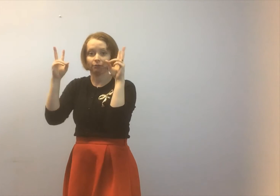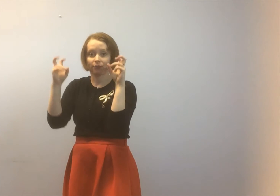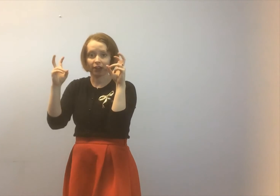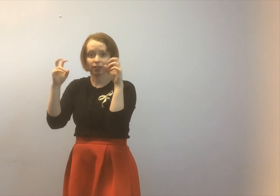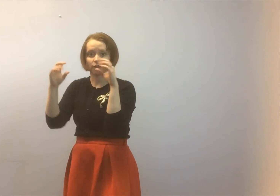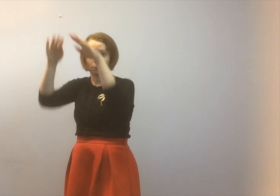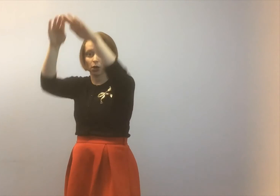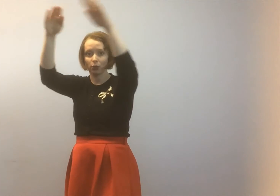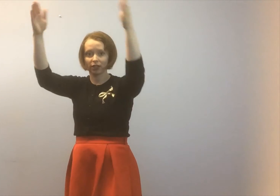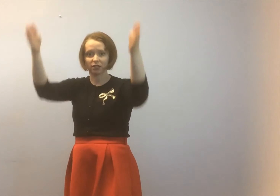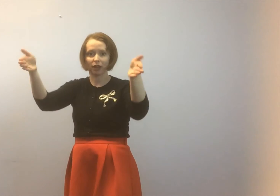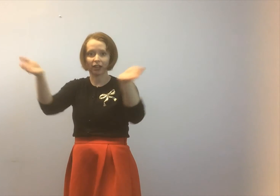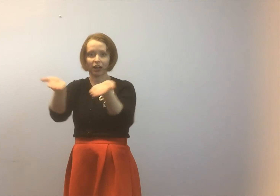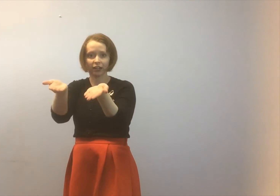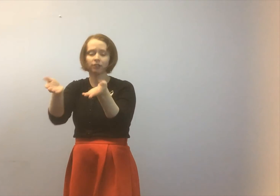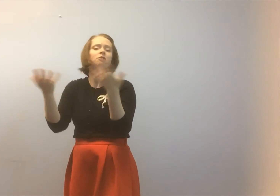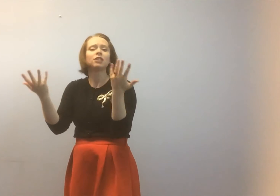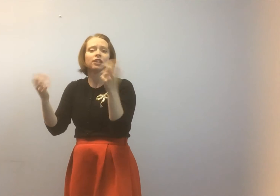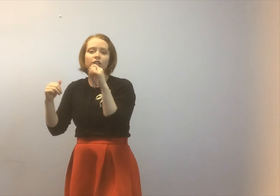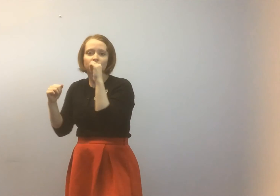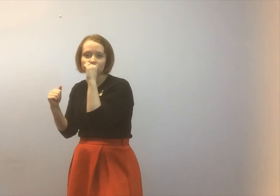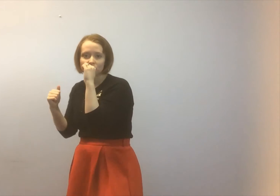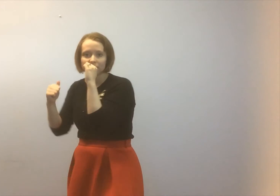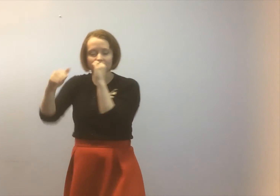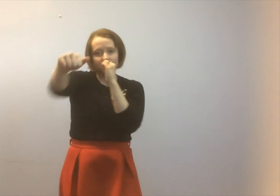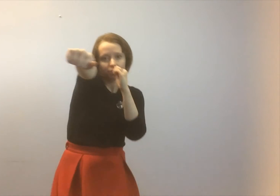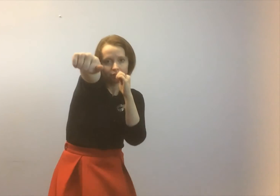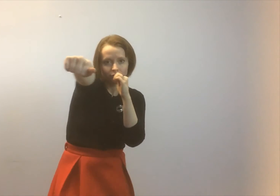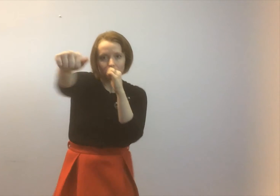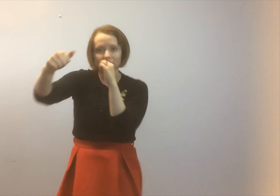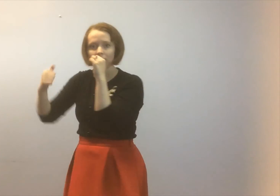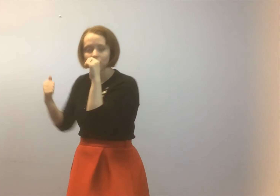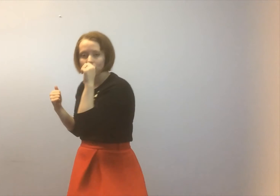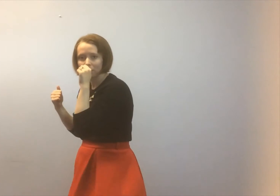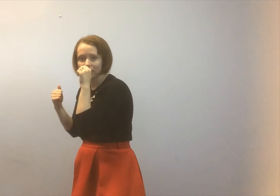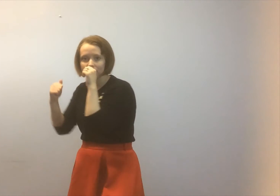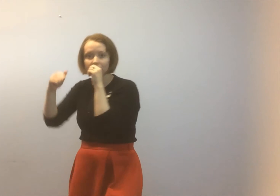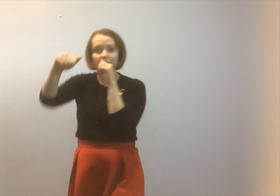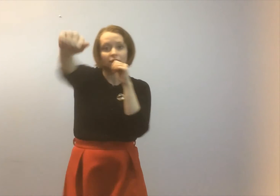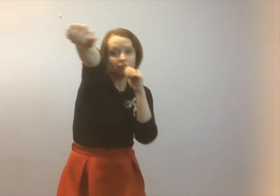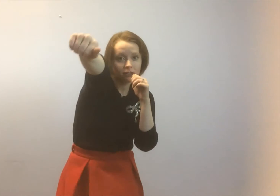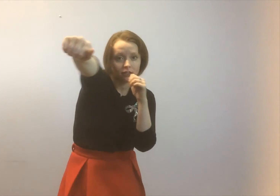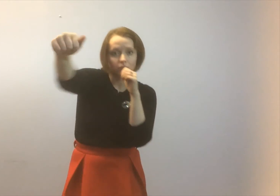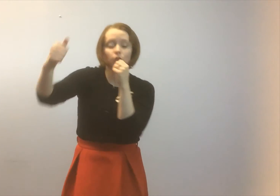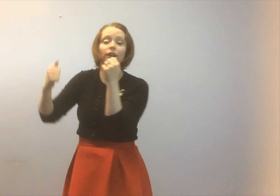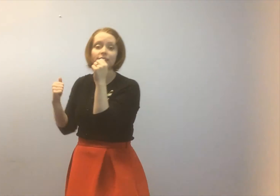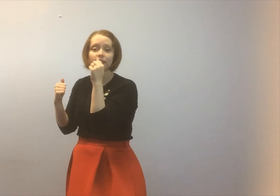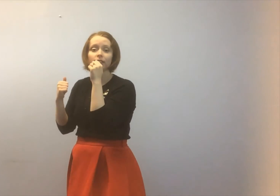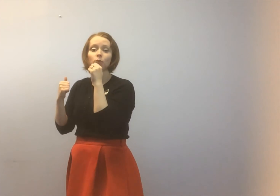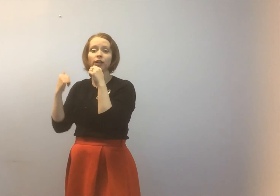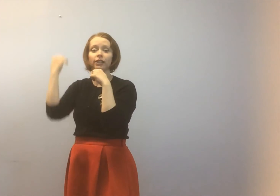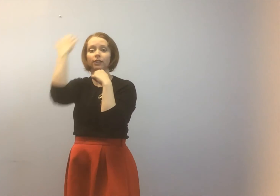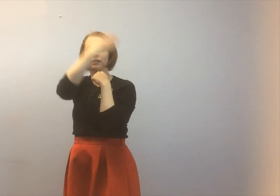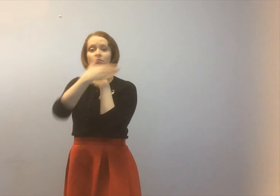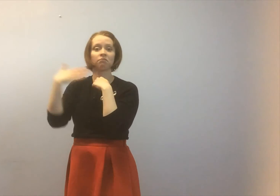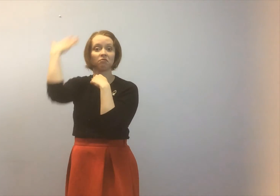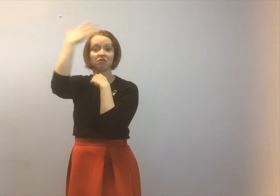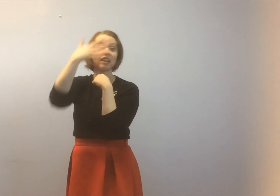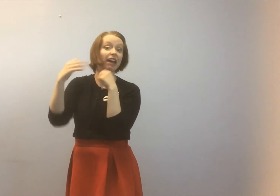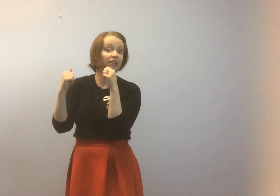face of an opponent that's my height just so it's easier for me because again you ideally want to hit the head